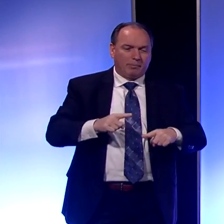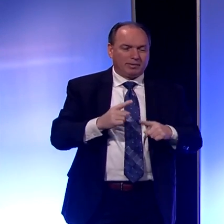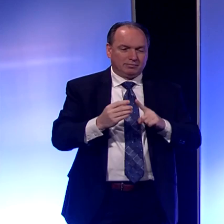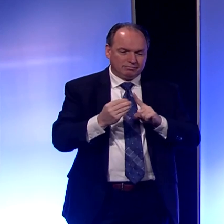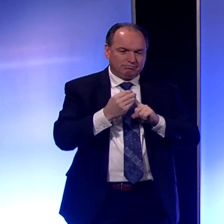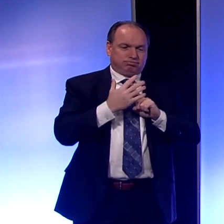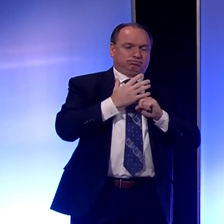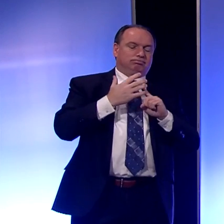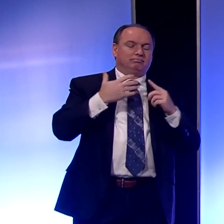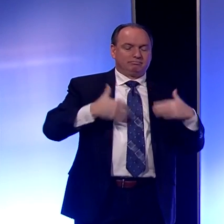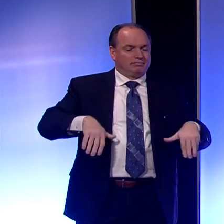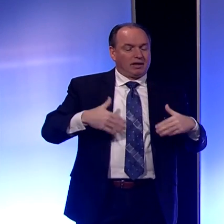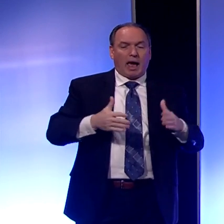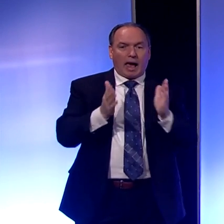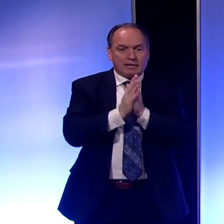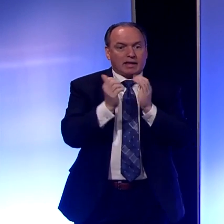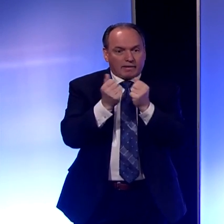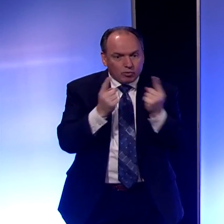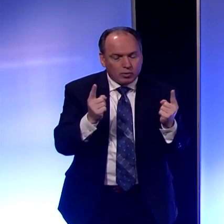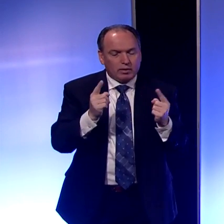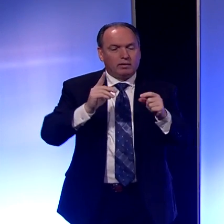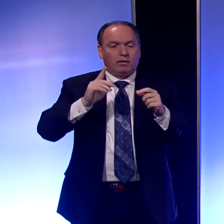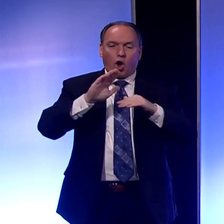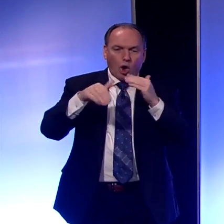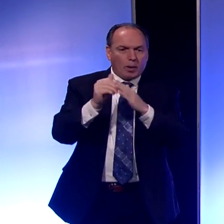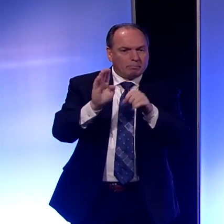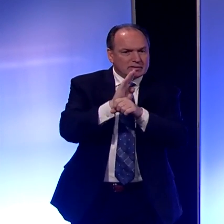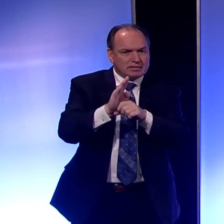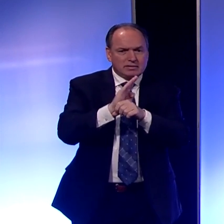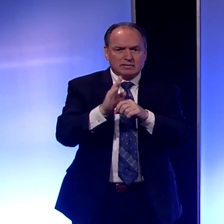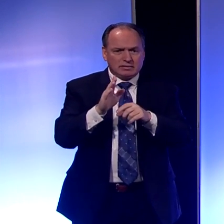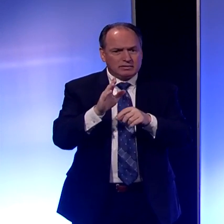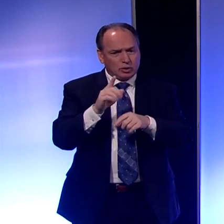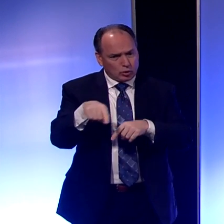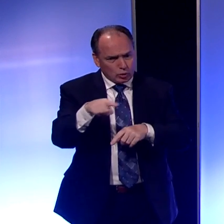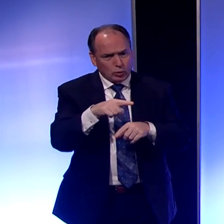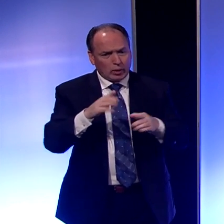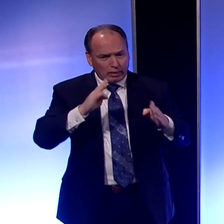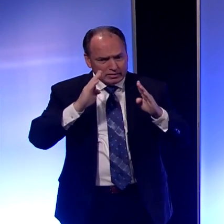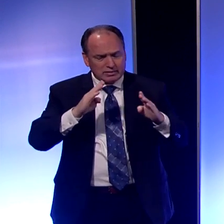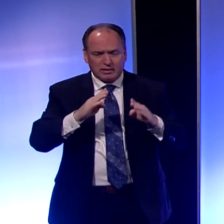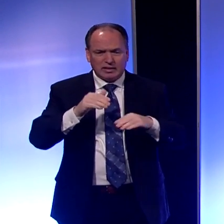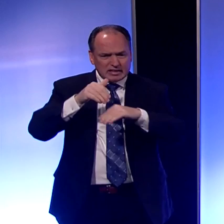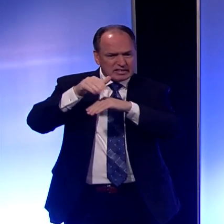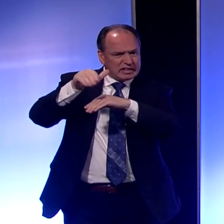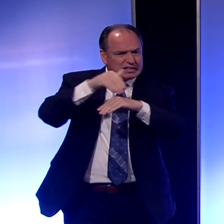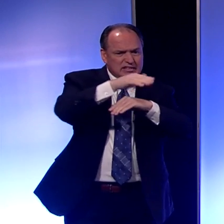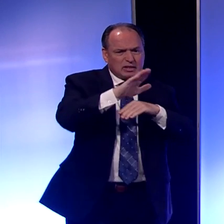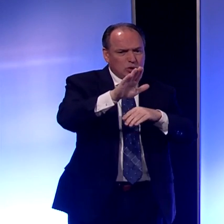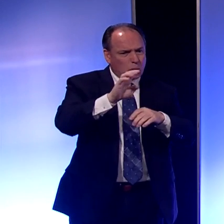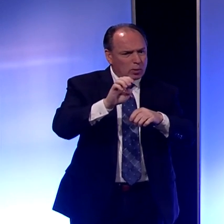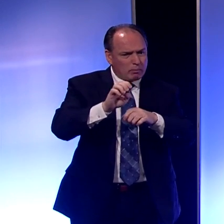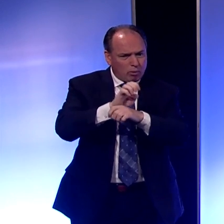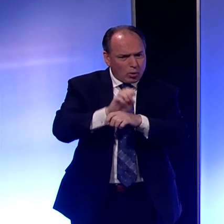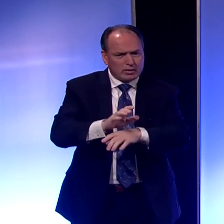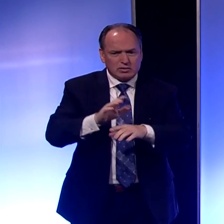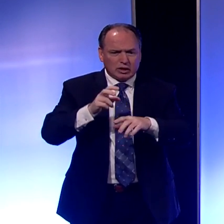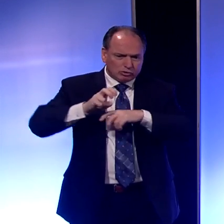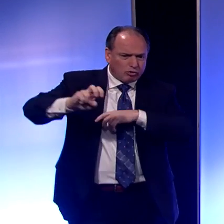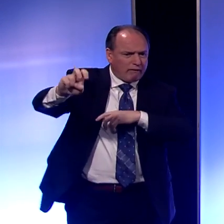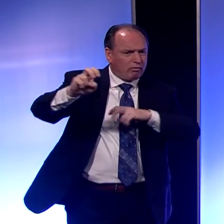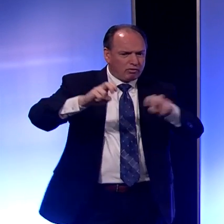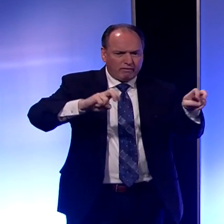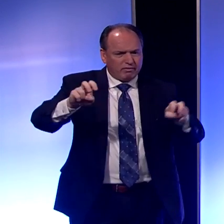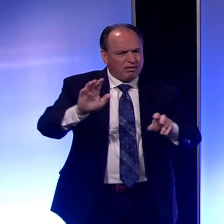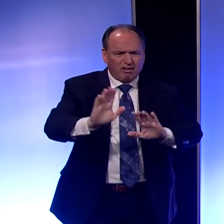everyone and I ask every business who's listening, do not send your employees out to travel. If you can